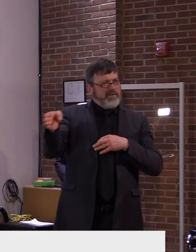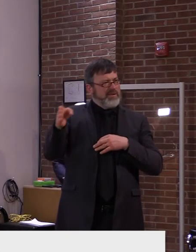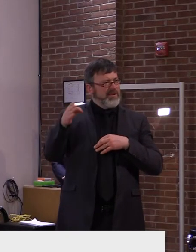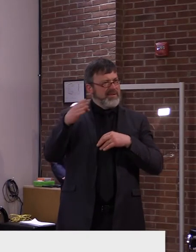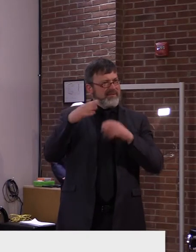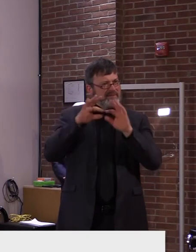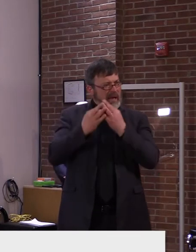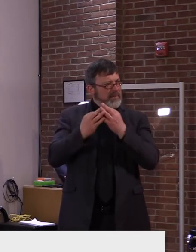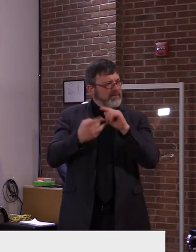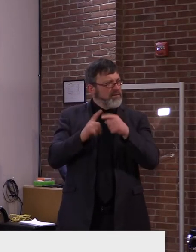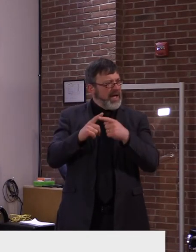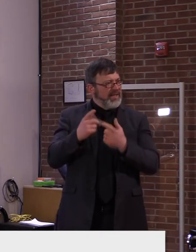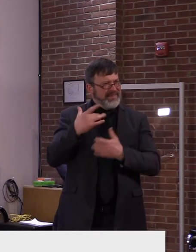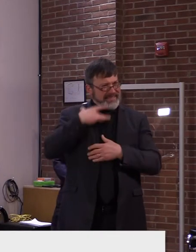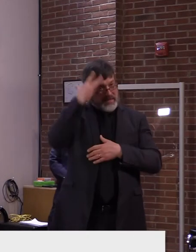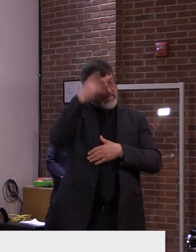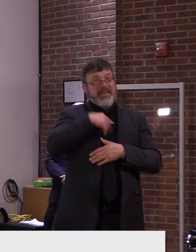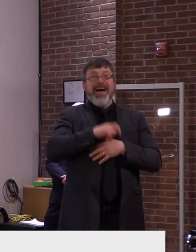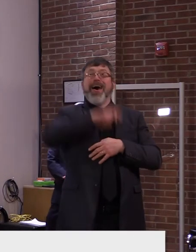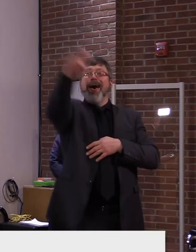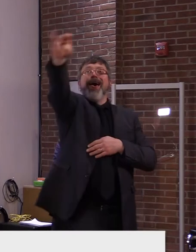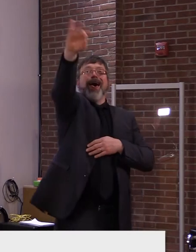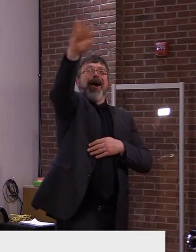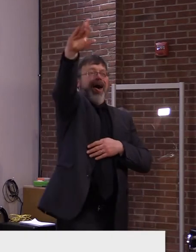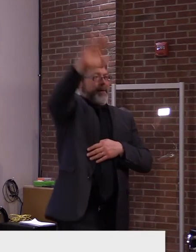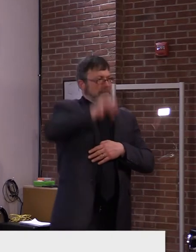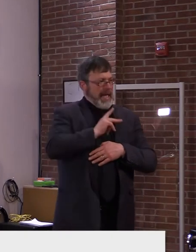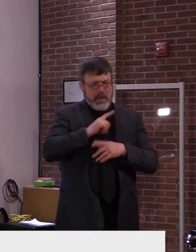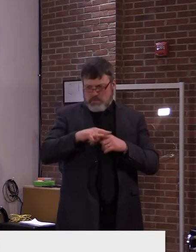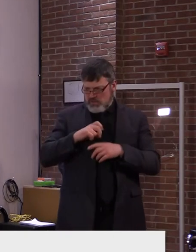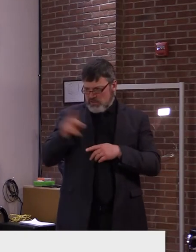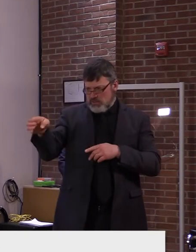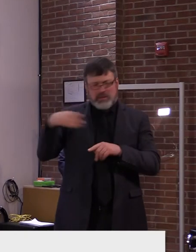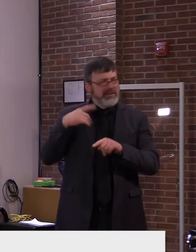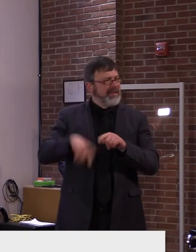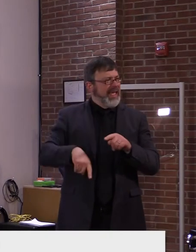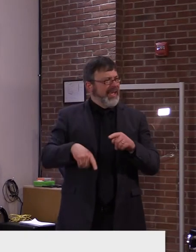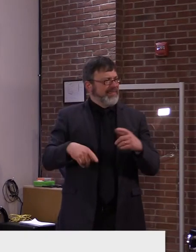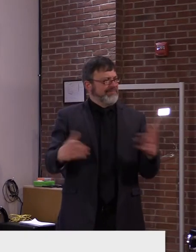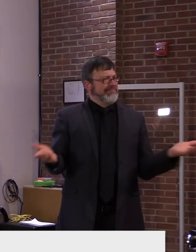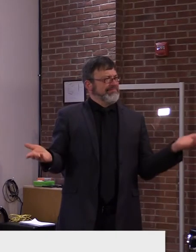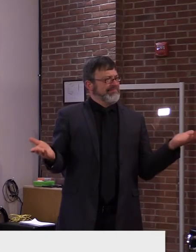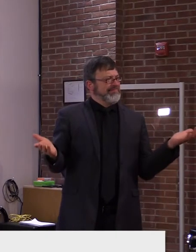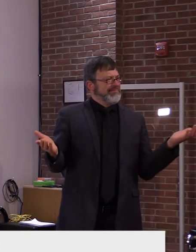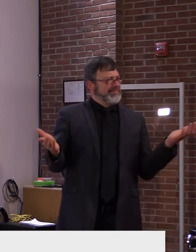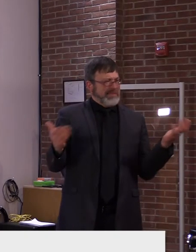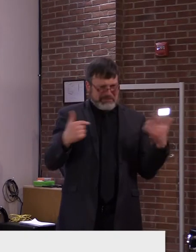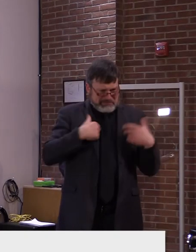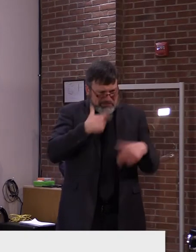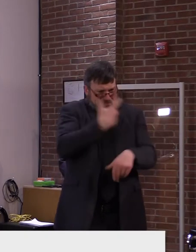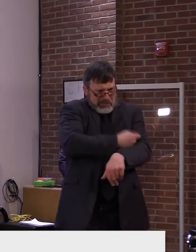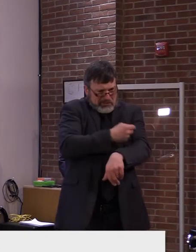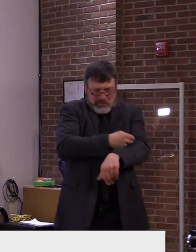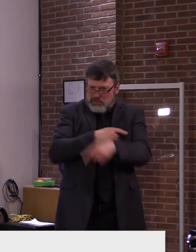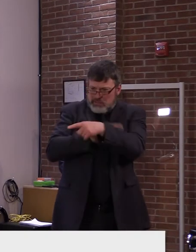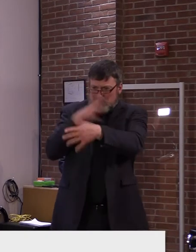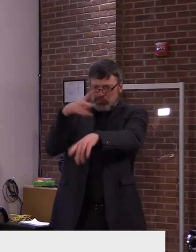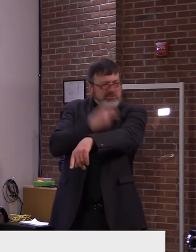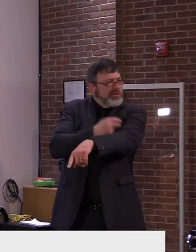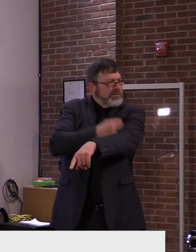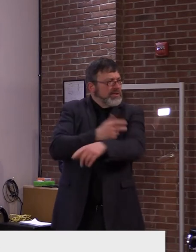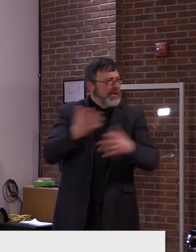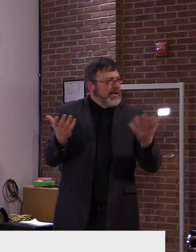addressing that later on, but they could, folks could be vaccinated, but still be unable to meet with